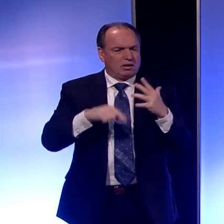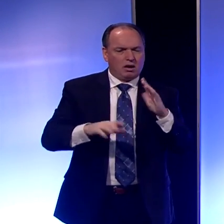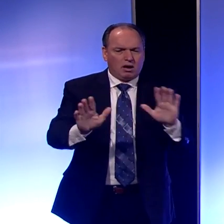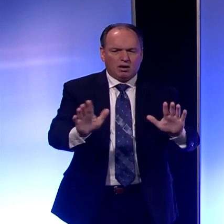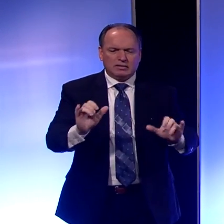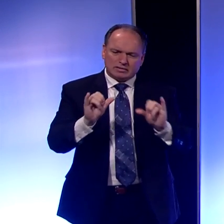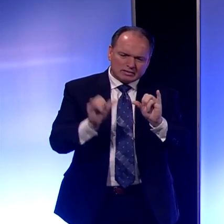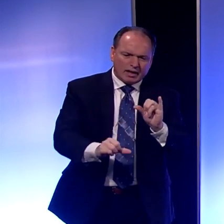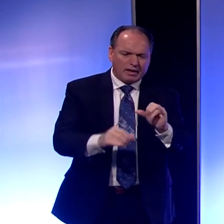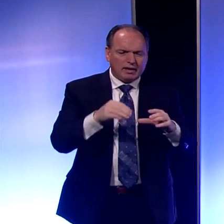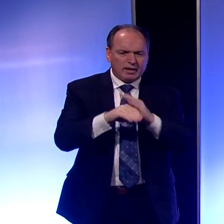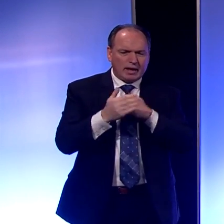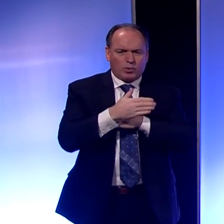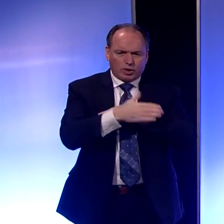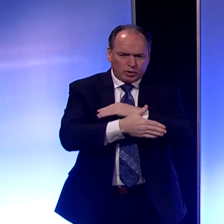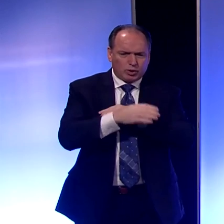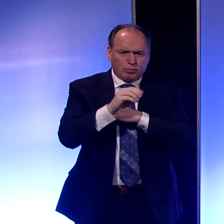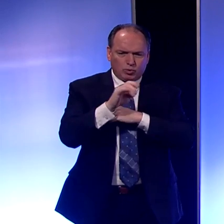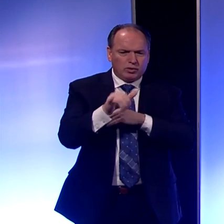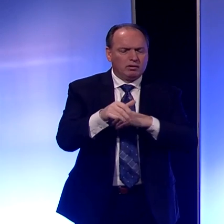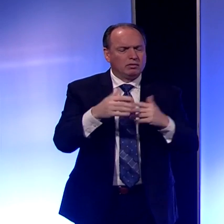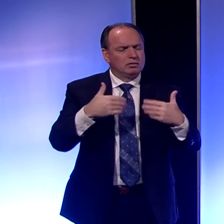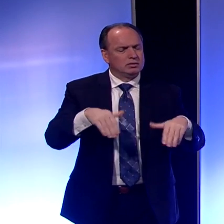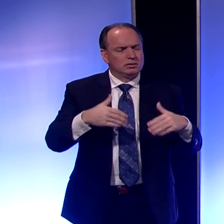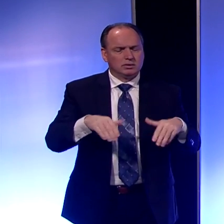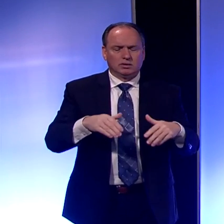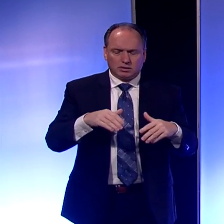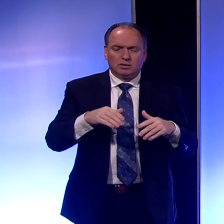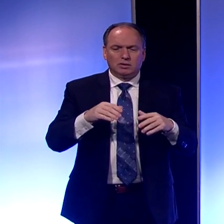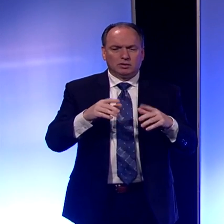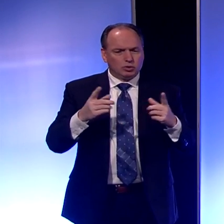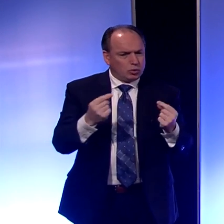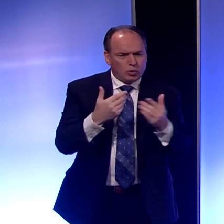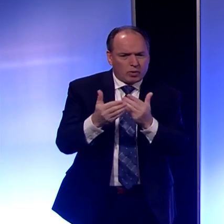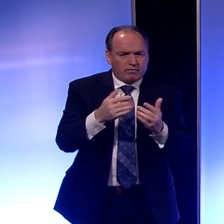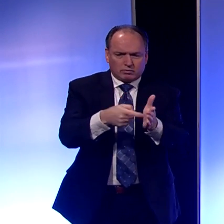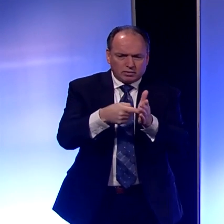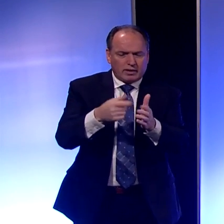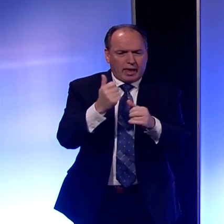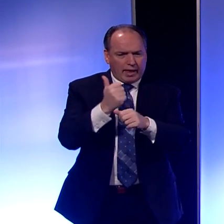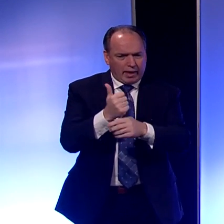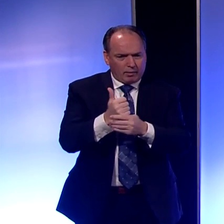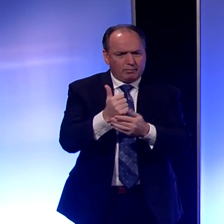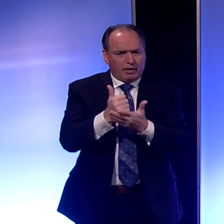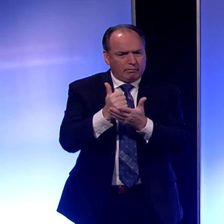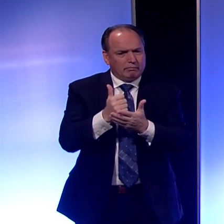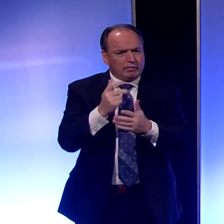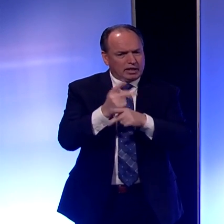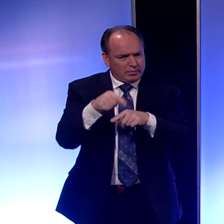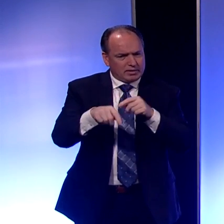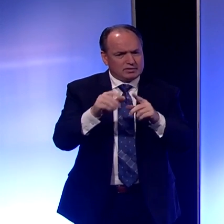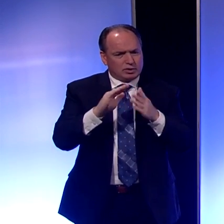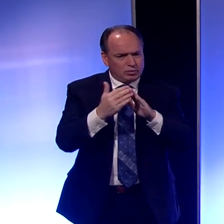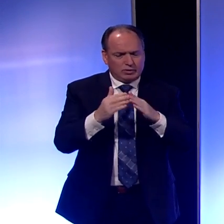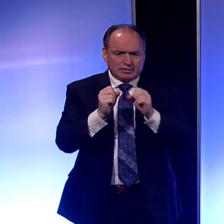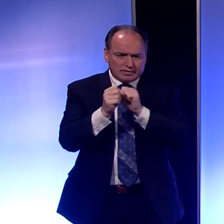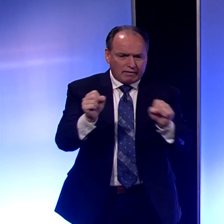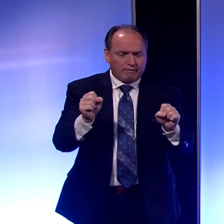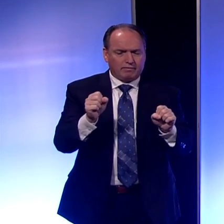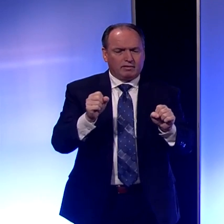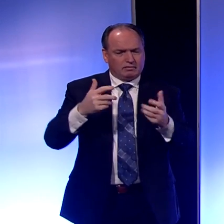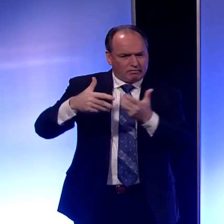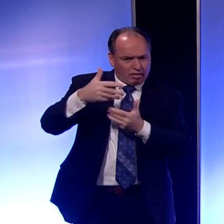staying in our community, doing what we need to do to help keep this community safe and keep our fellow citizens